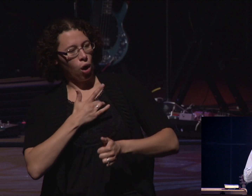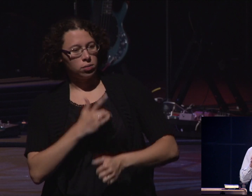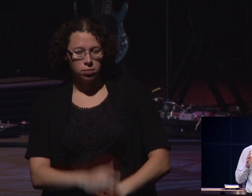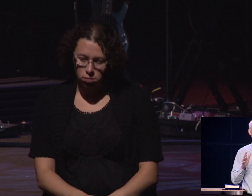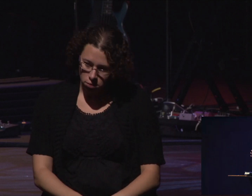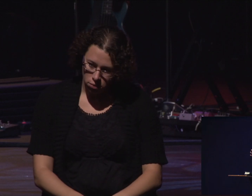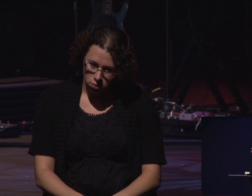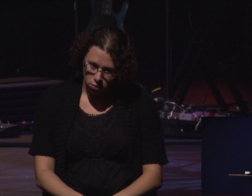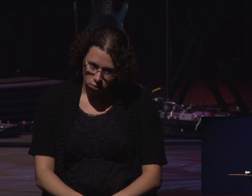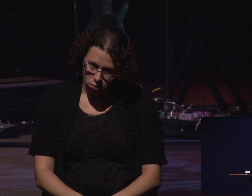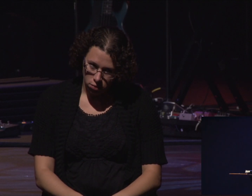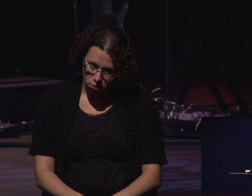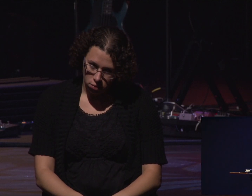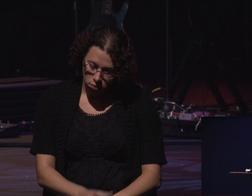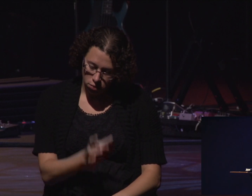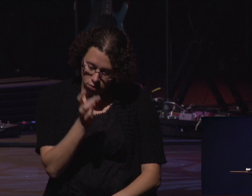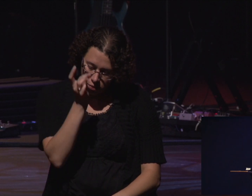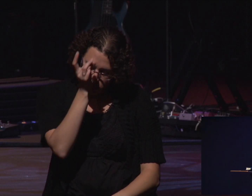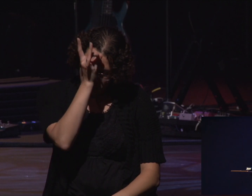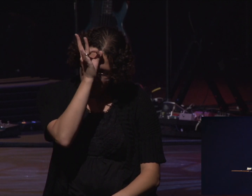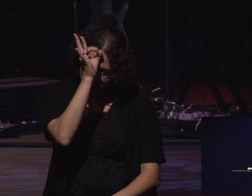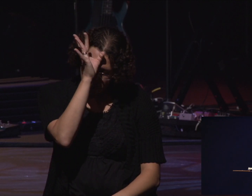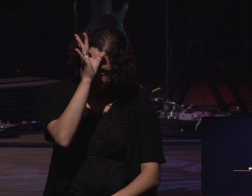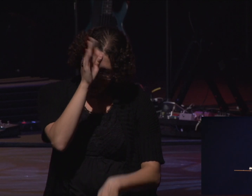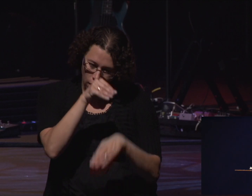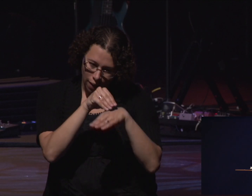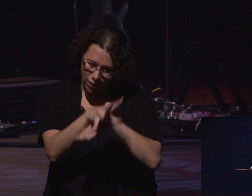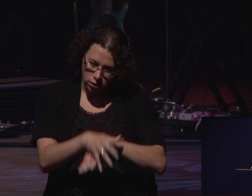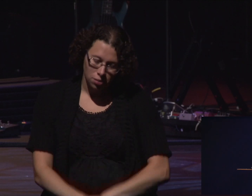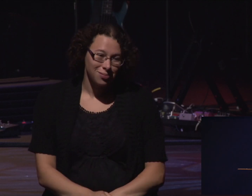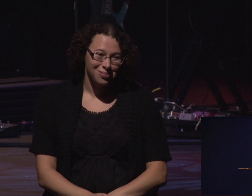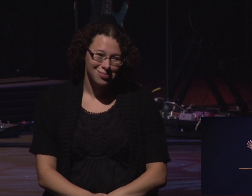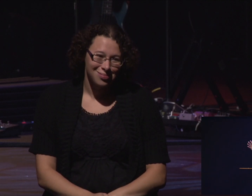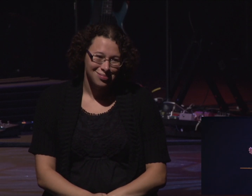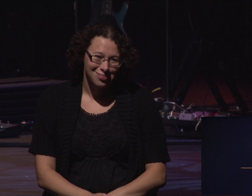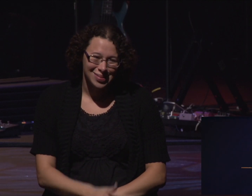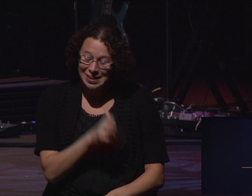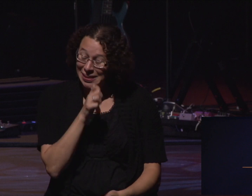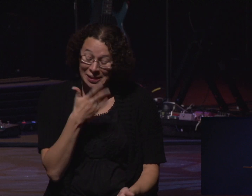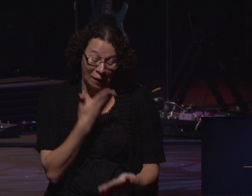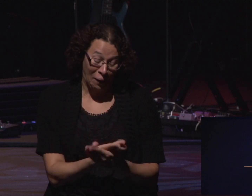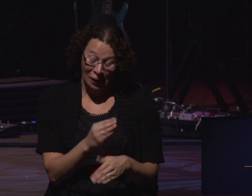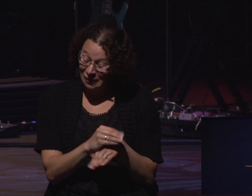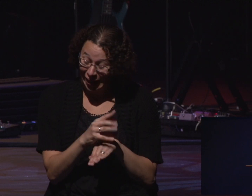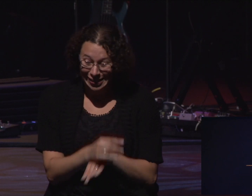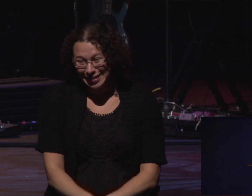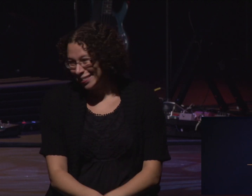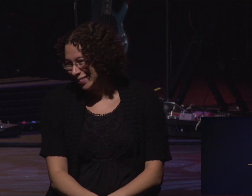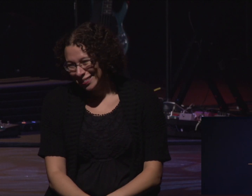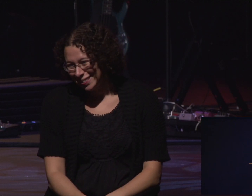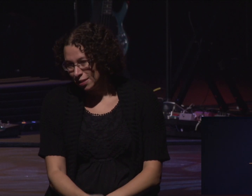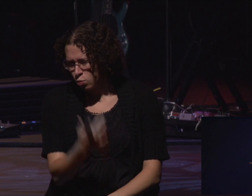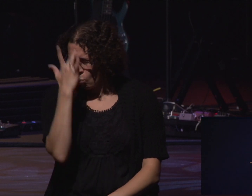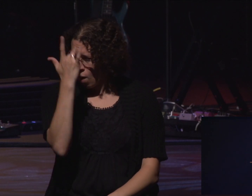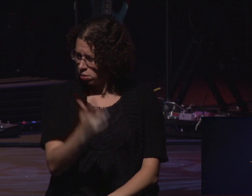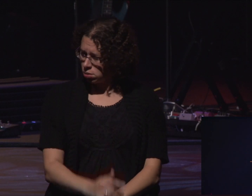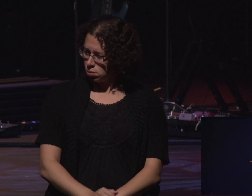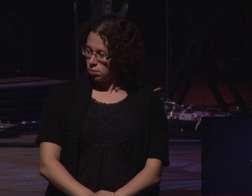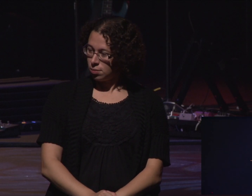your heart. Let me tell you, that is terrible advice. It's horrible advice. Because why?